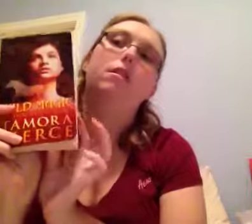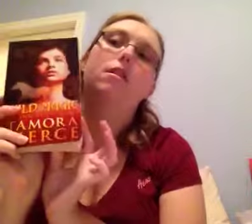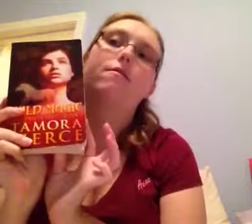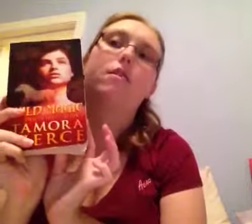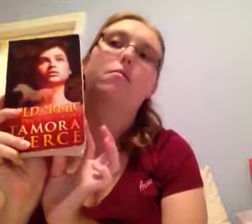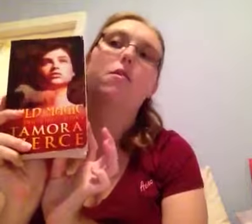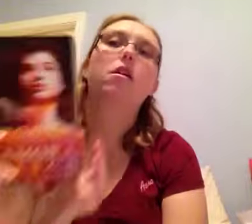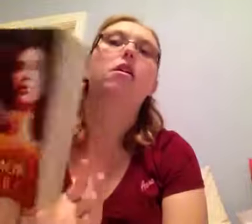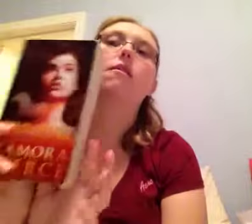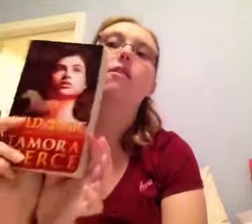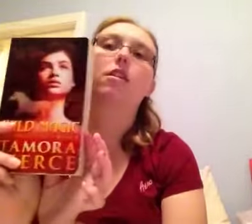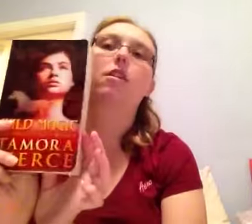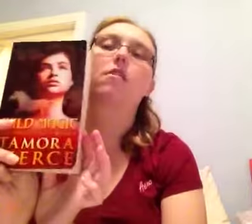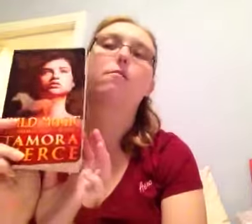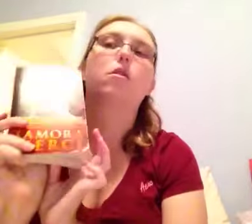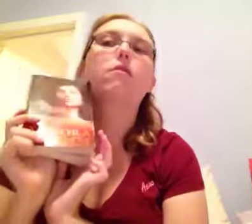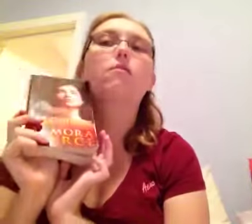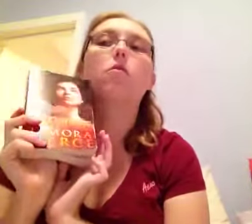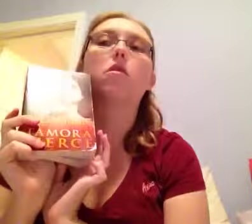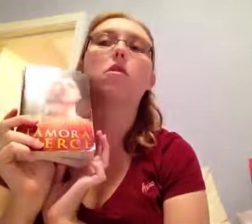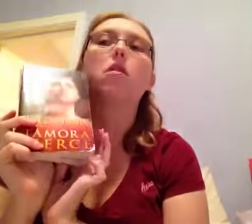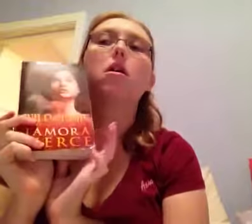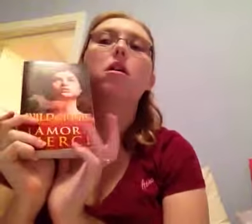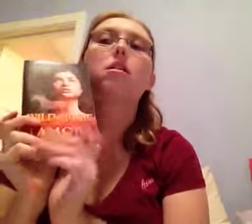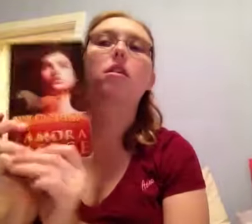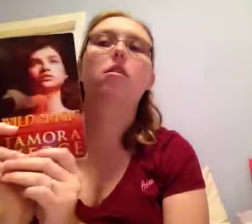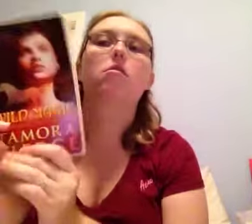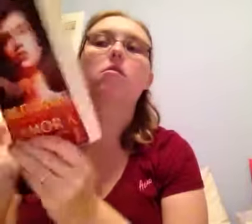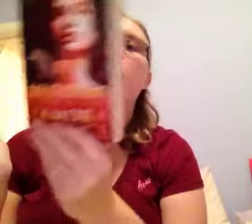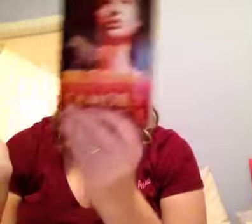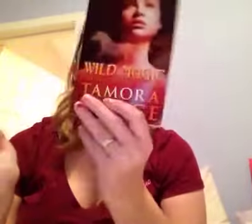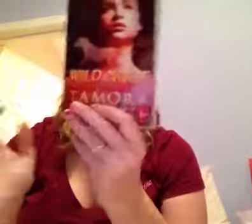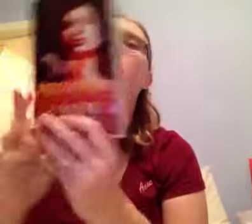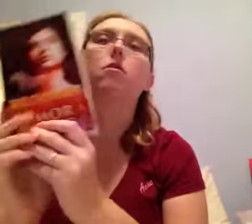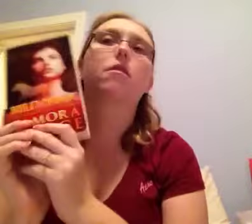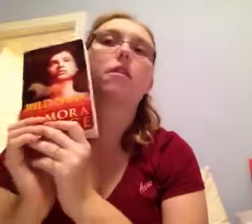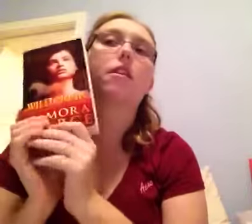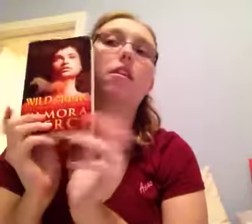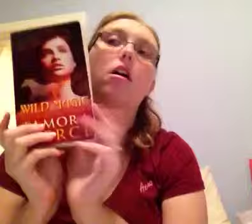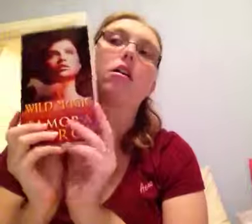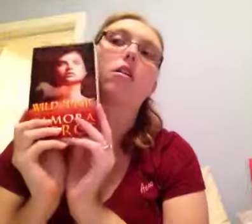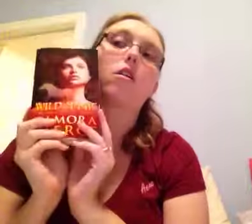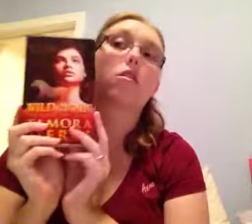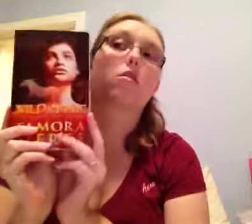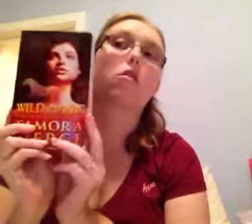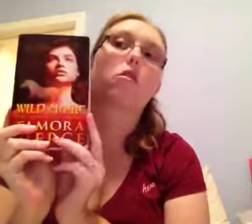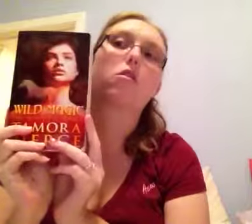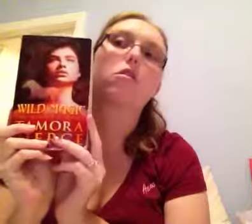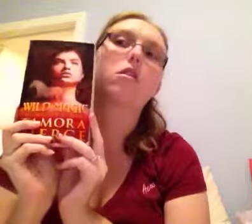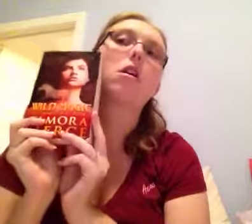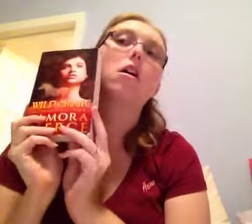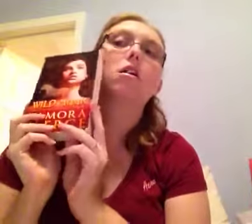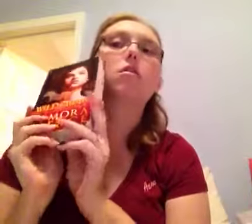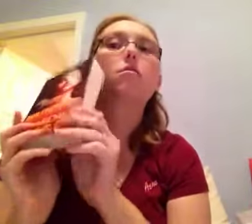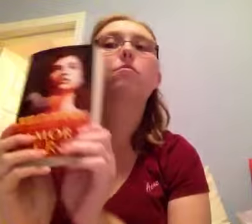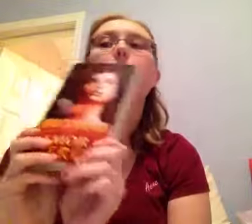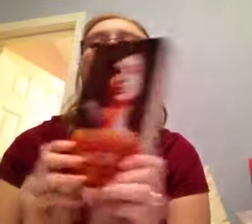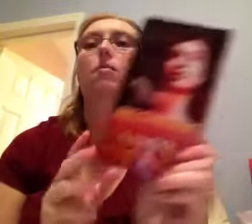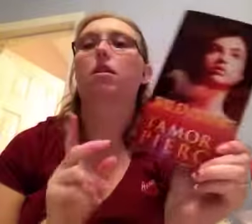love this book. It's a fantasy book for teenagers or younger girls. So, really pick